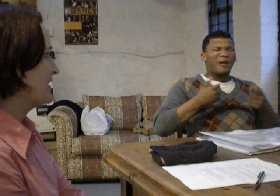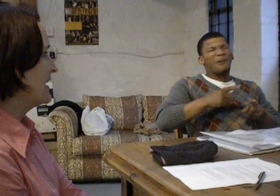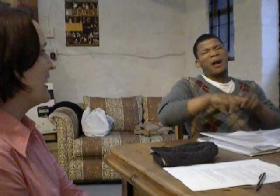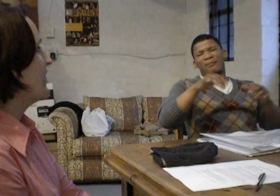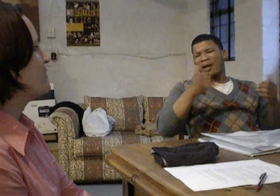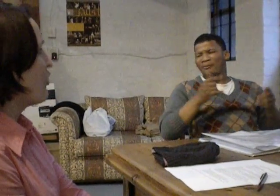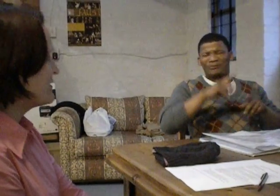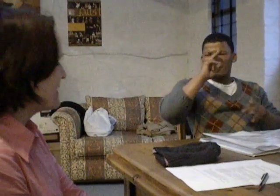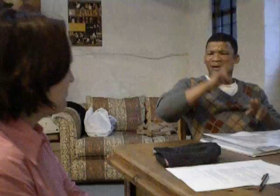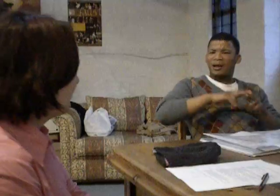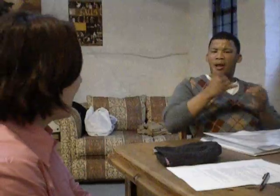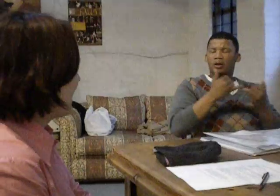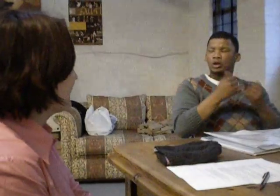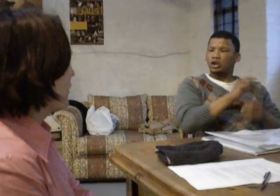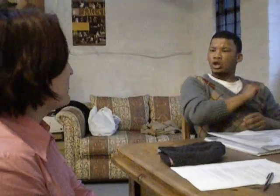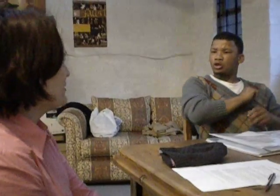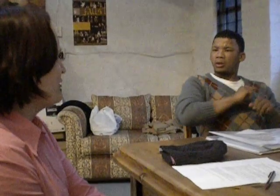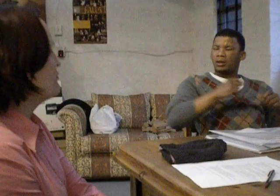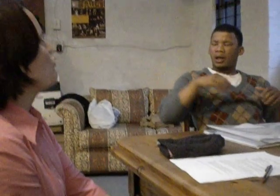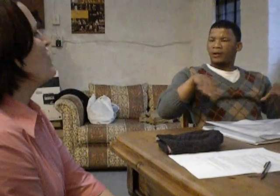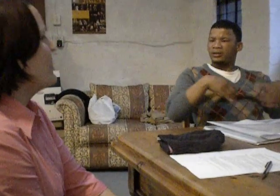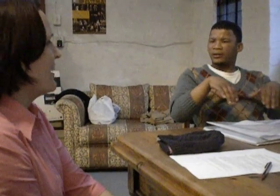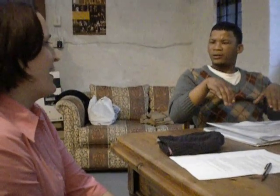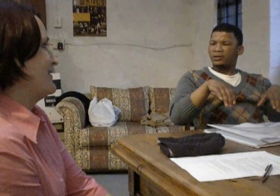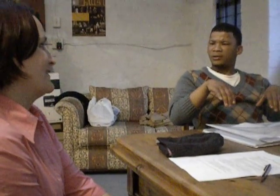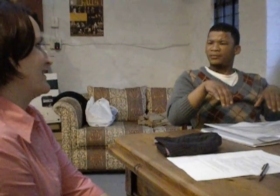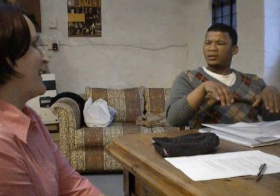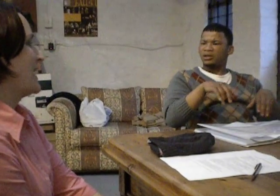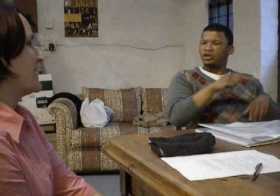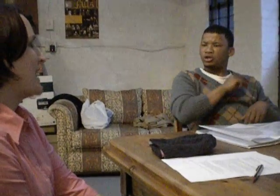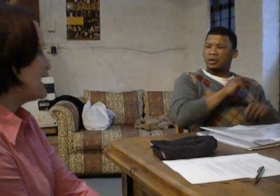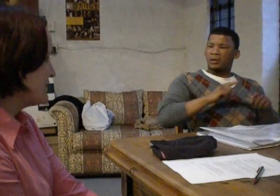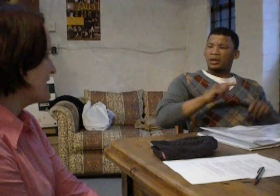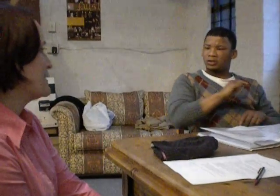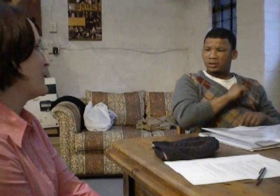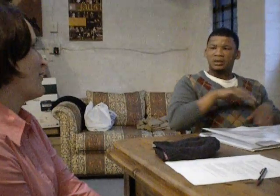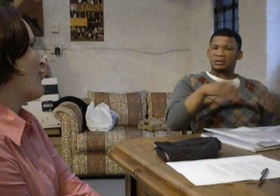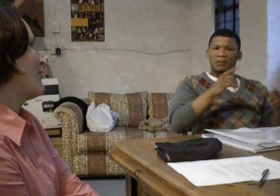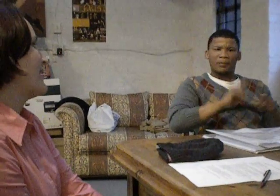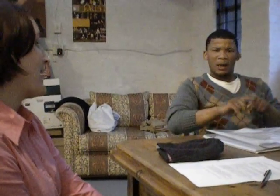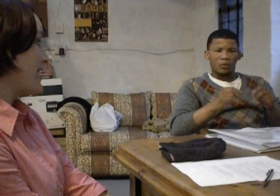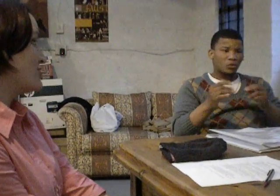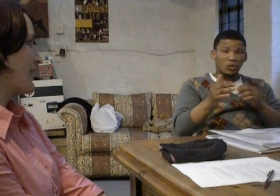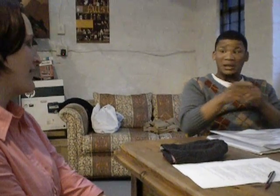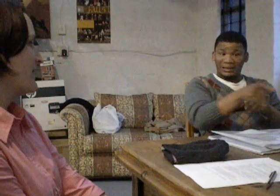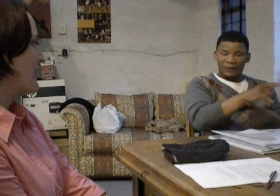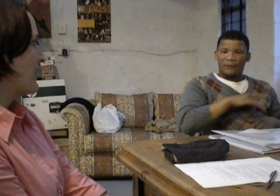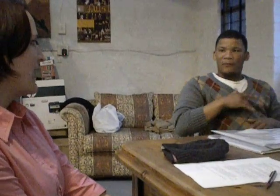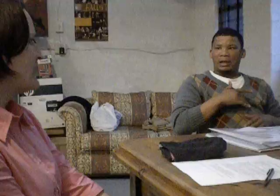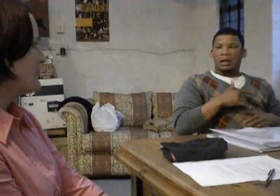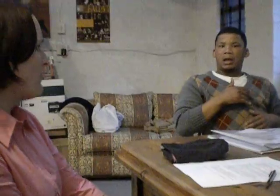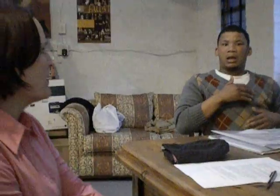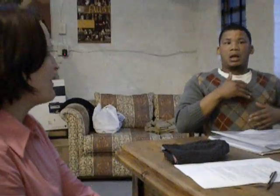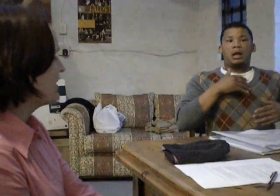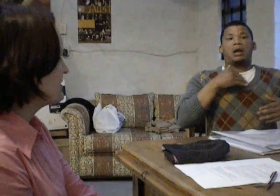As long as they play, they almost don't even realise that the activities that they are engaging in is something that